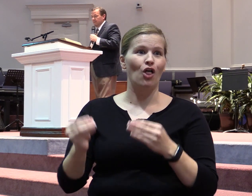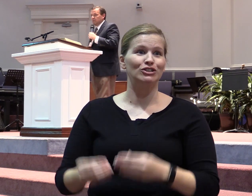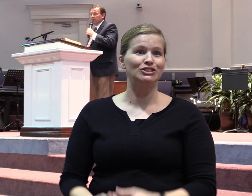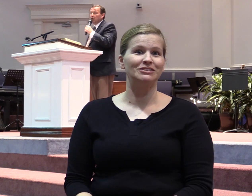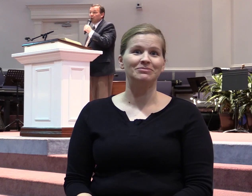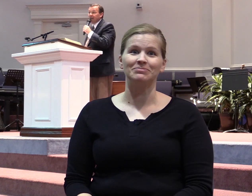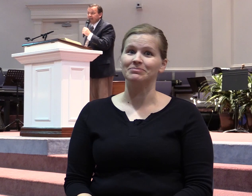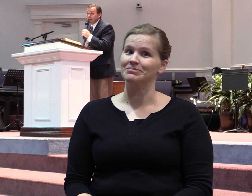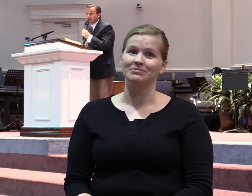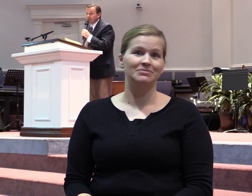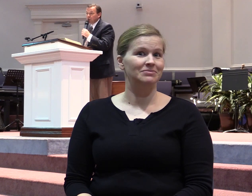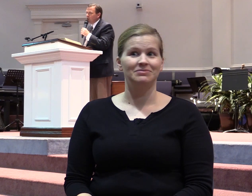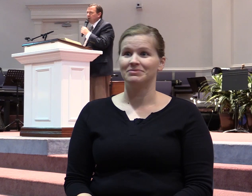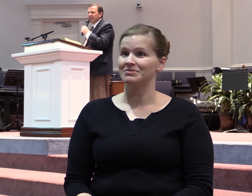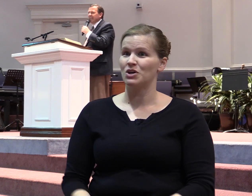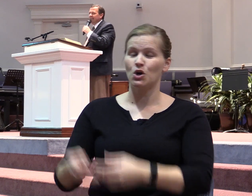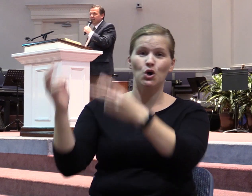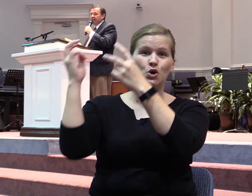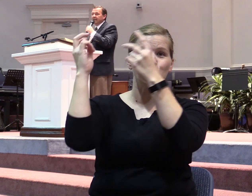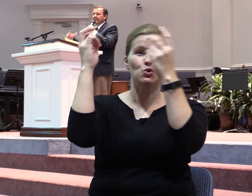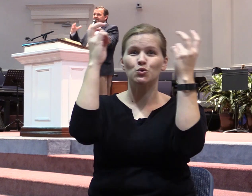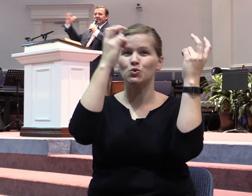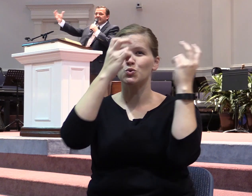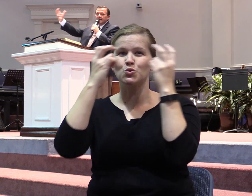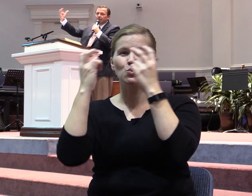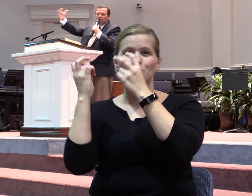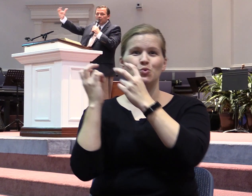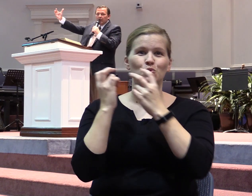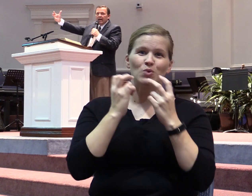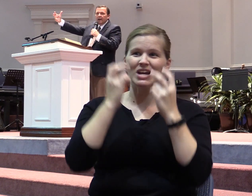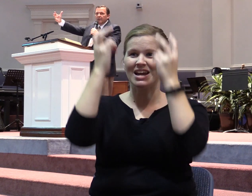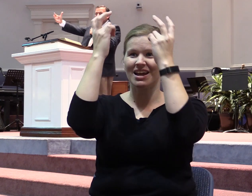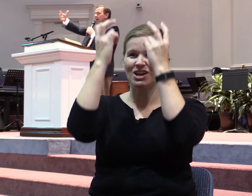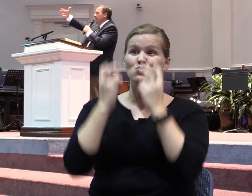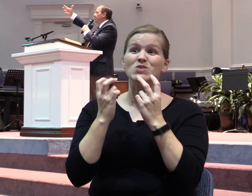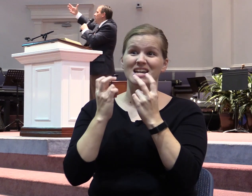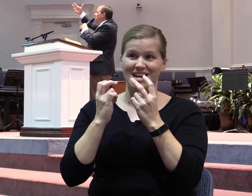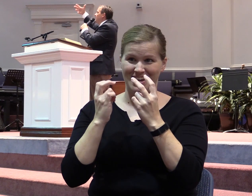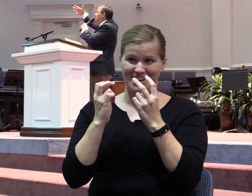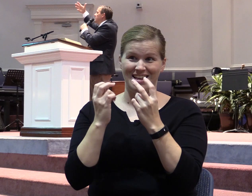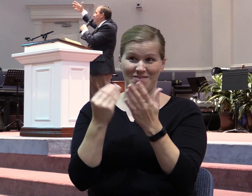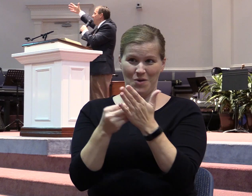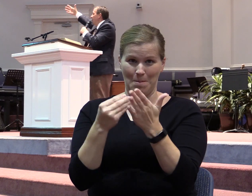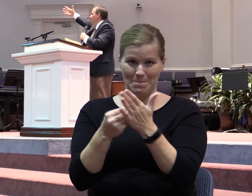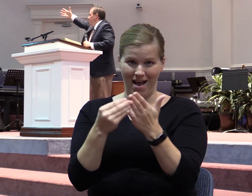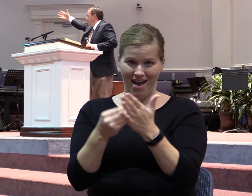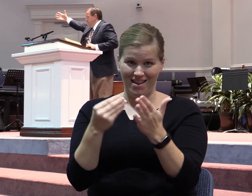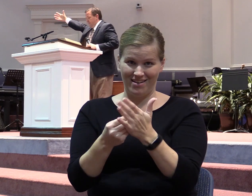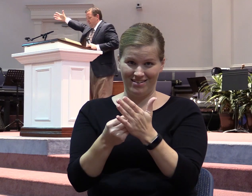Talk about greed. Doing anything to get something you don't have and maybe you were supposed to never have. That's right.